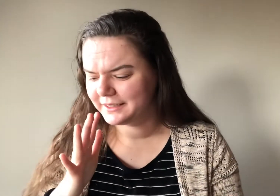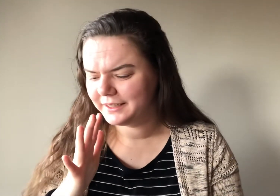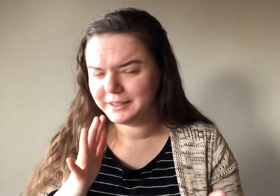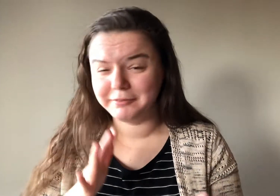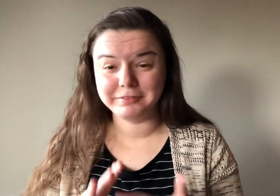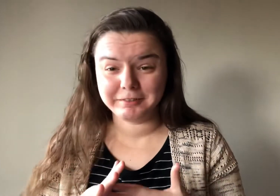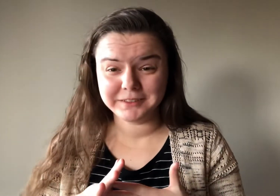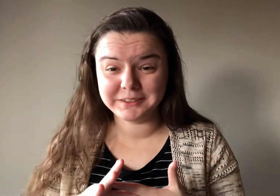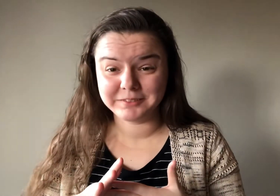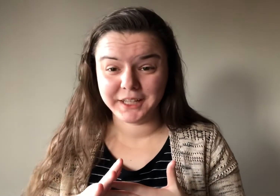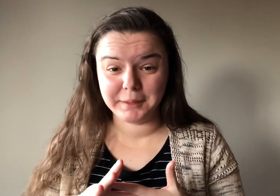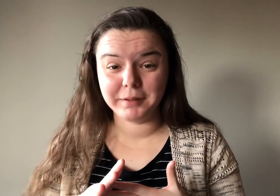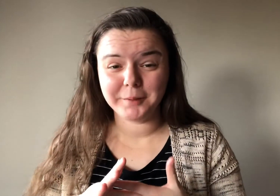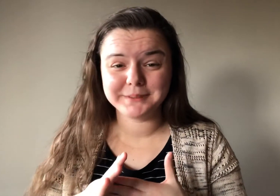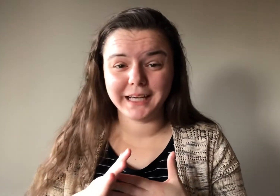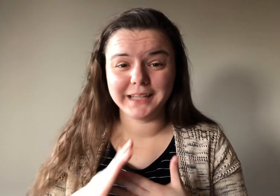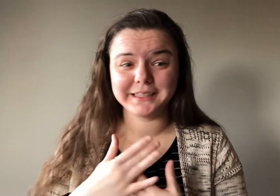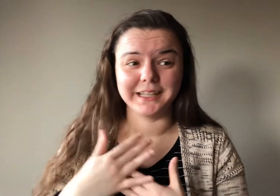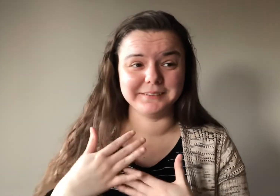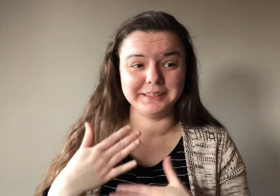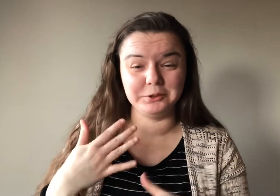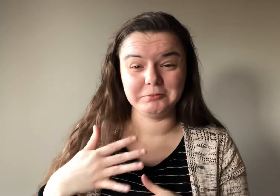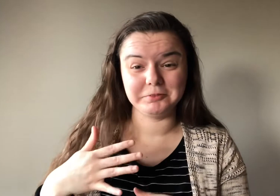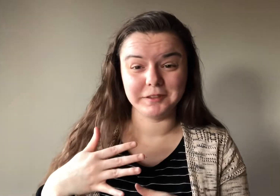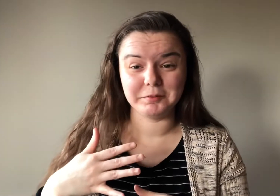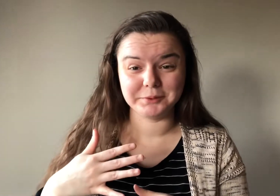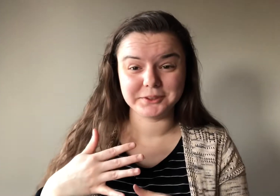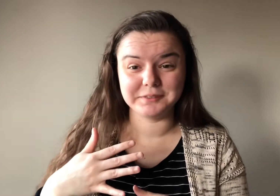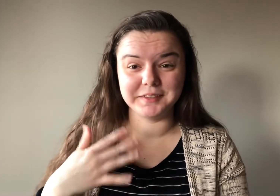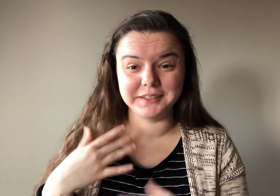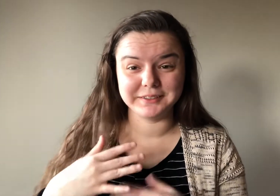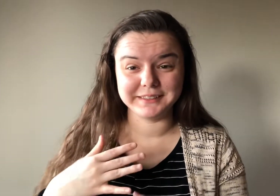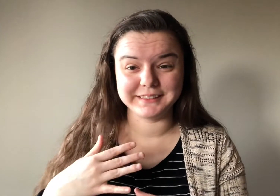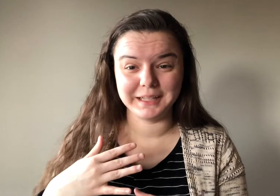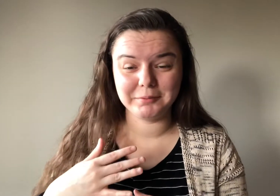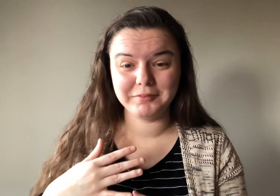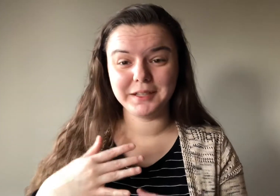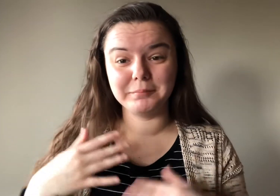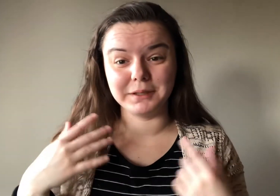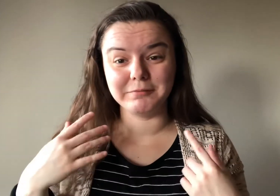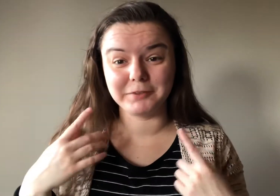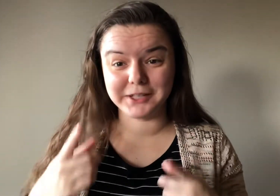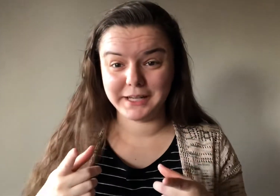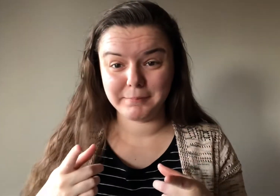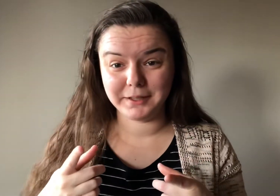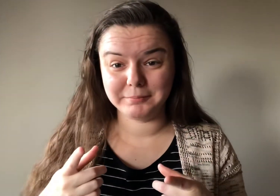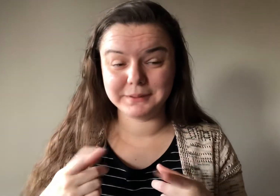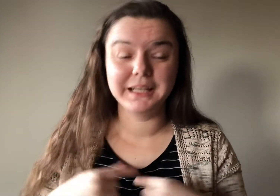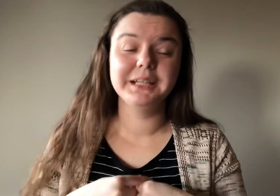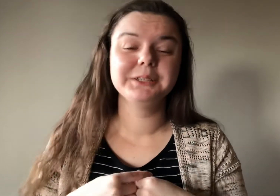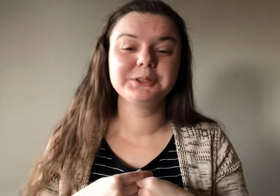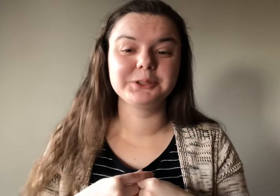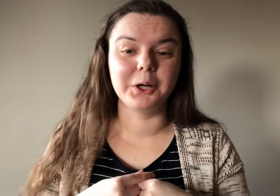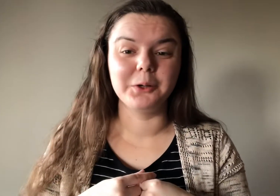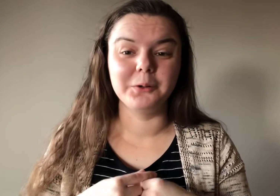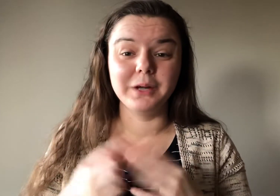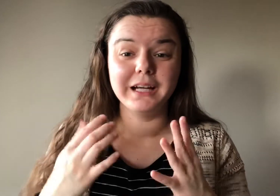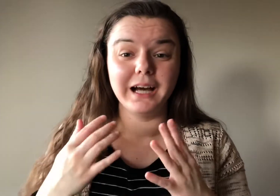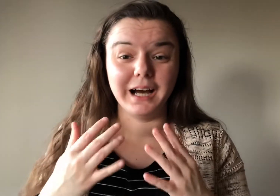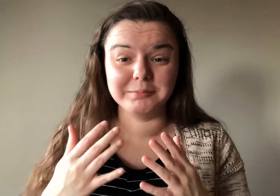the favorites of K-pop tag, kind of like you have your favorite books of the year and that type of thing, but for K-pop. So I'm